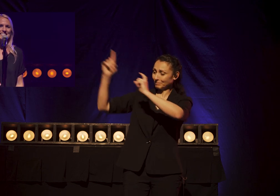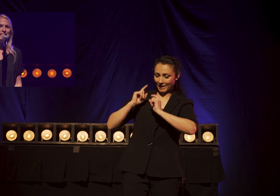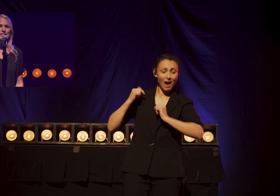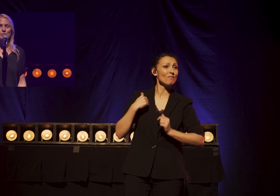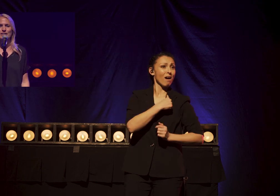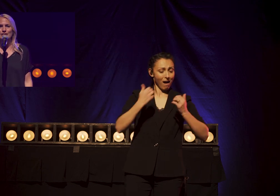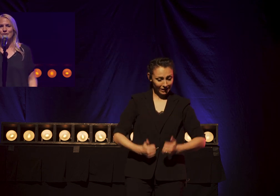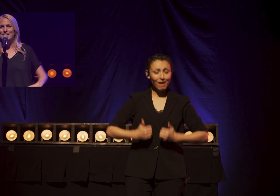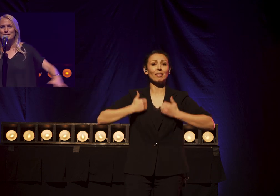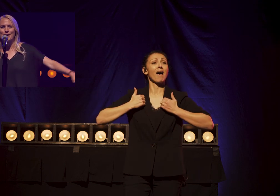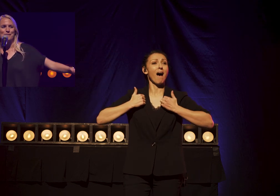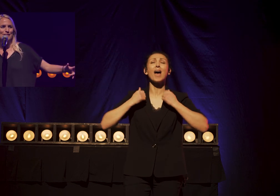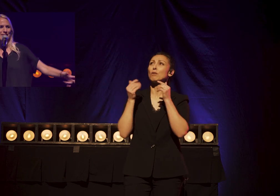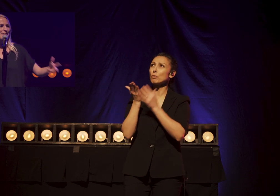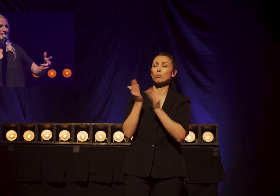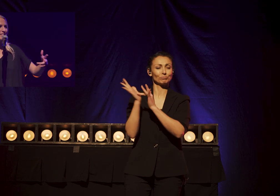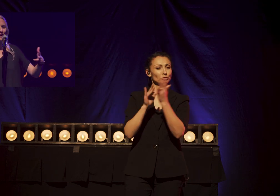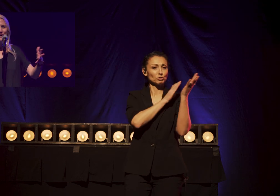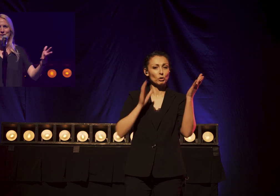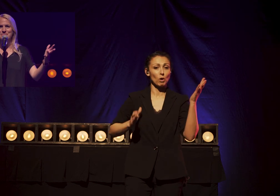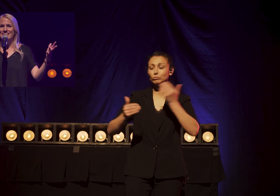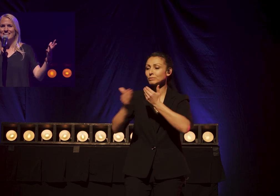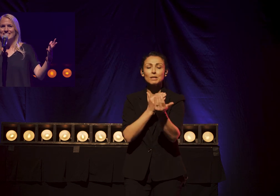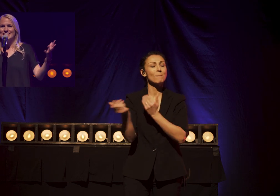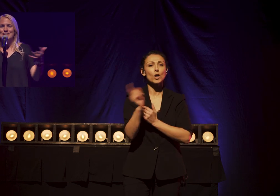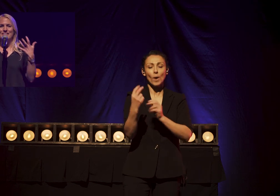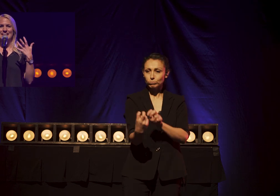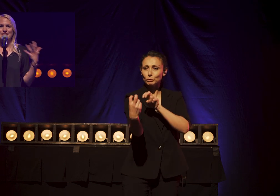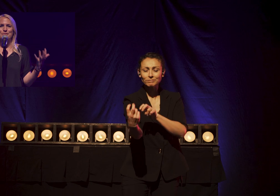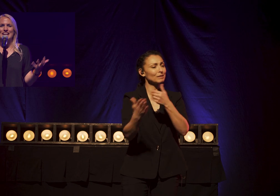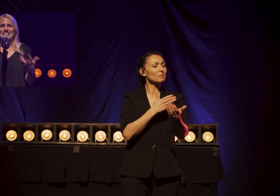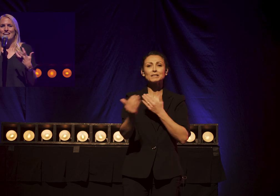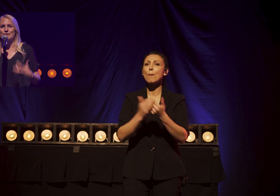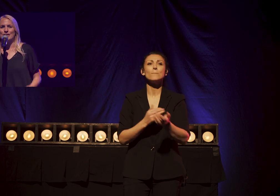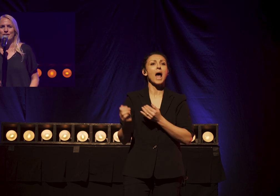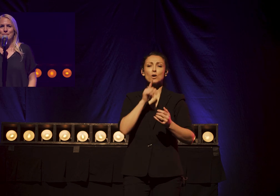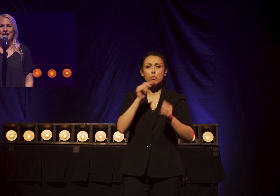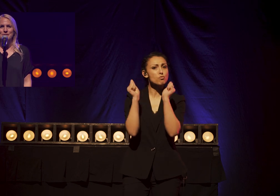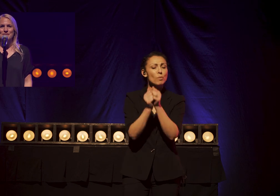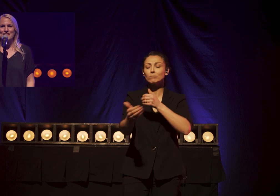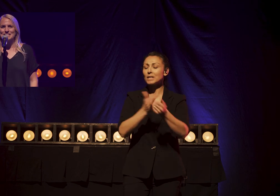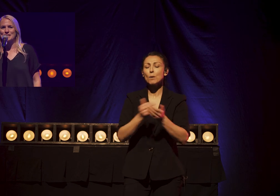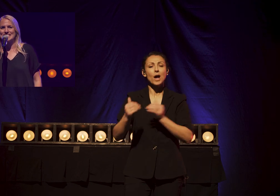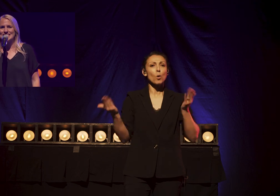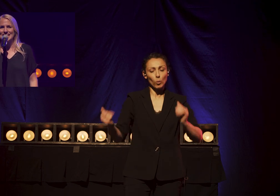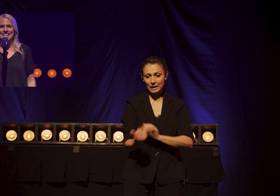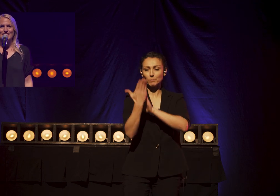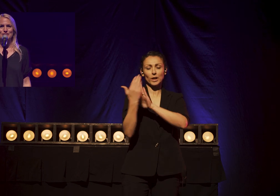So will you, wherever you are, with your family, in your home, sing with us and raise a hallelujah. No matter what we face, we can sing in the